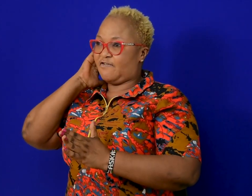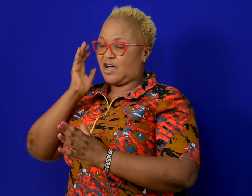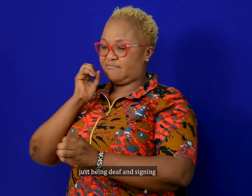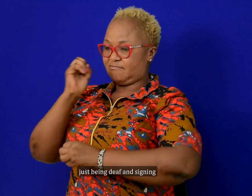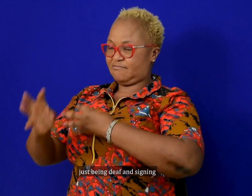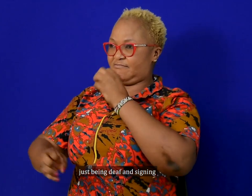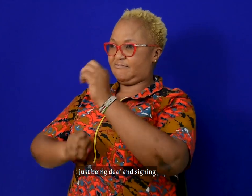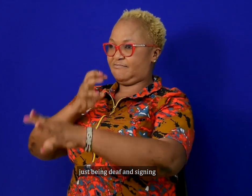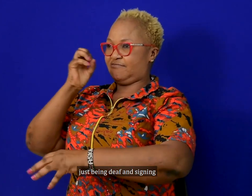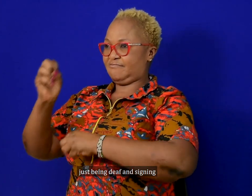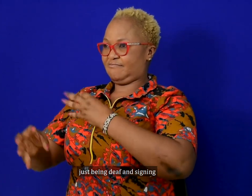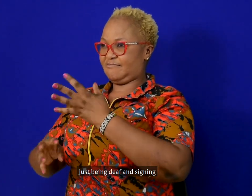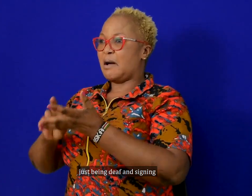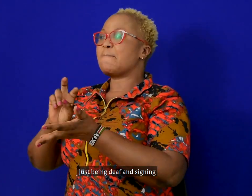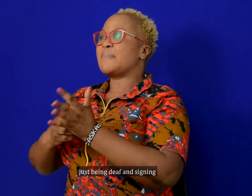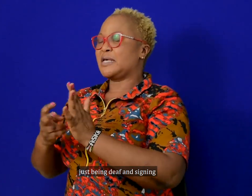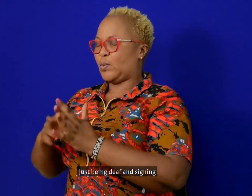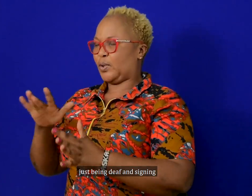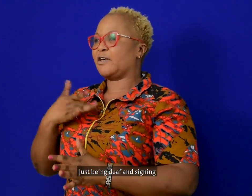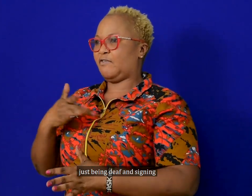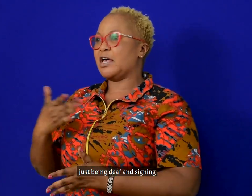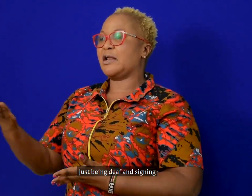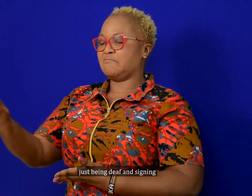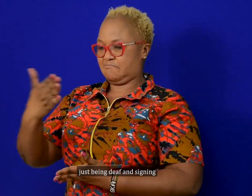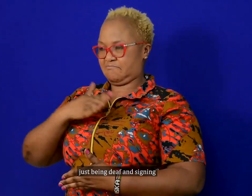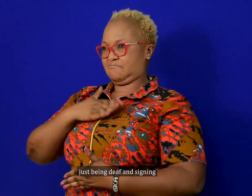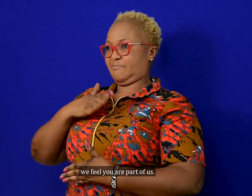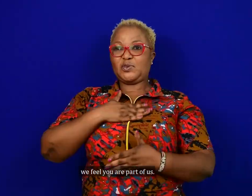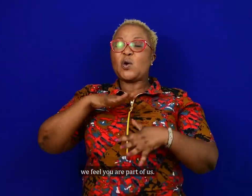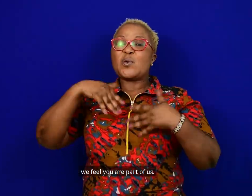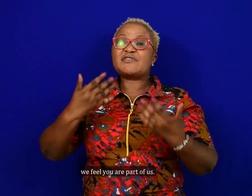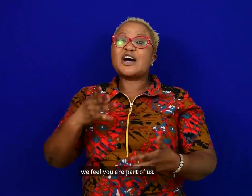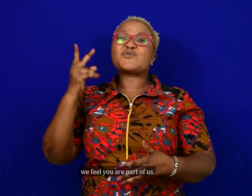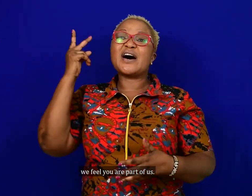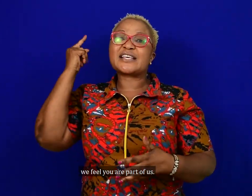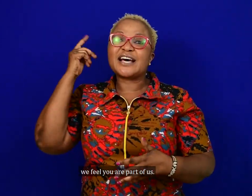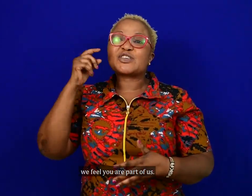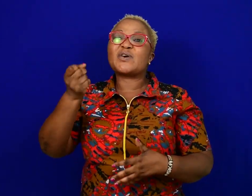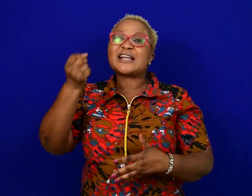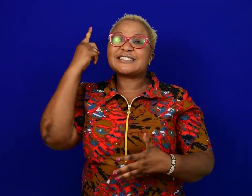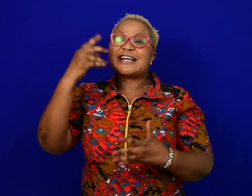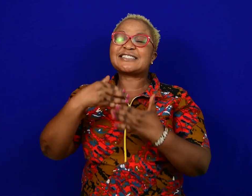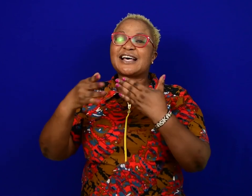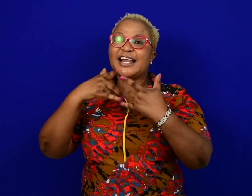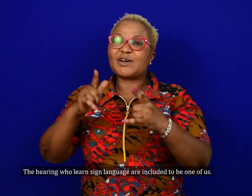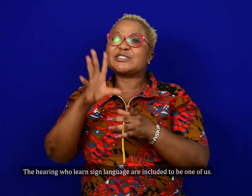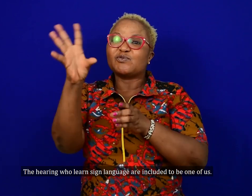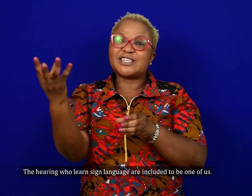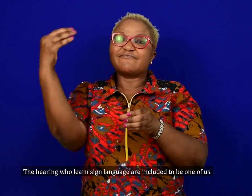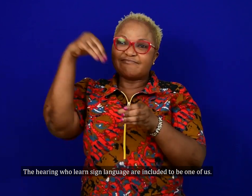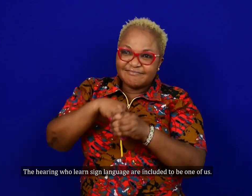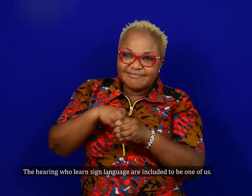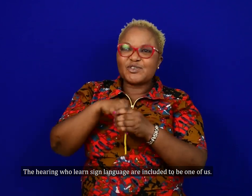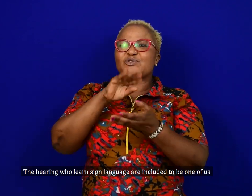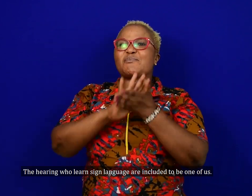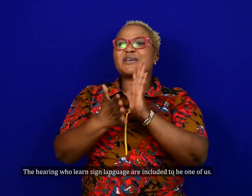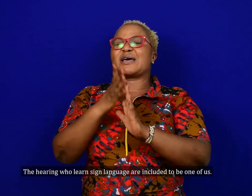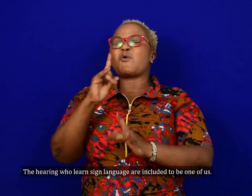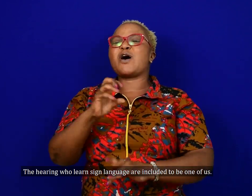Just by being deaf, and that you sign, we feel you're part of us. The hearing who also learn sign language